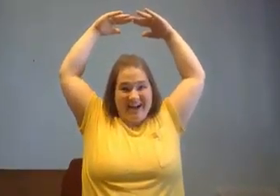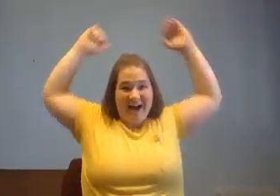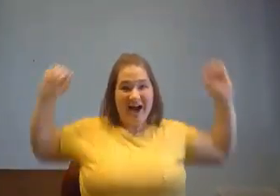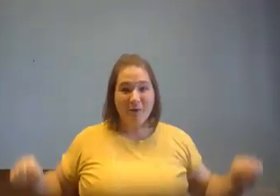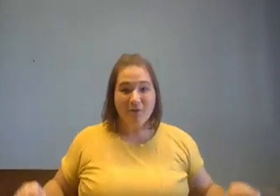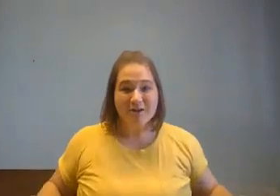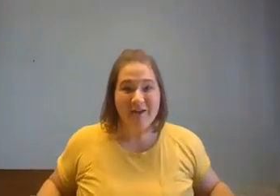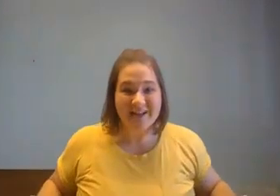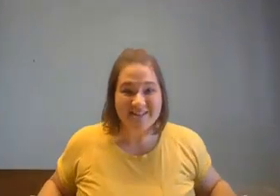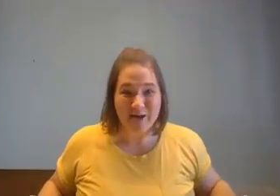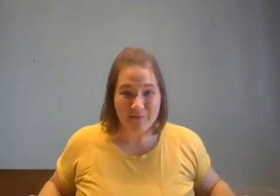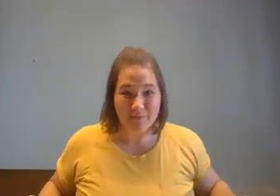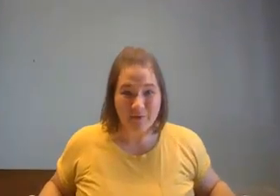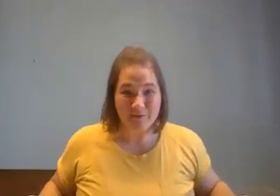How are you acting out the moon?